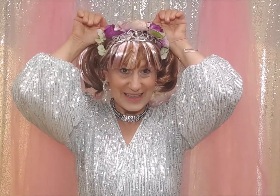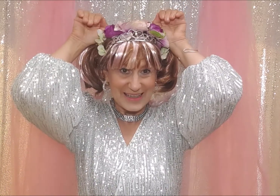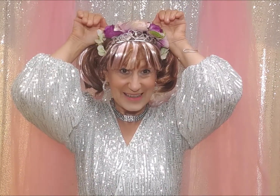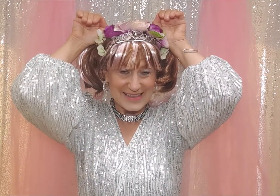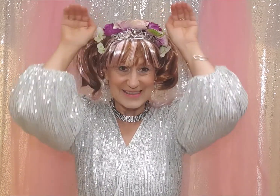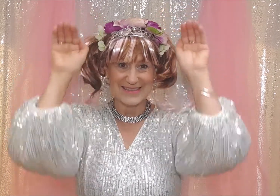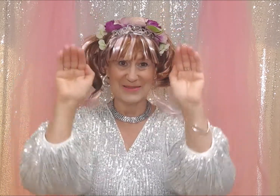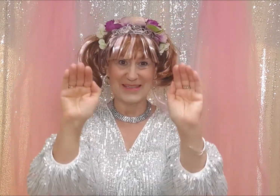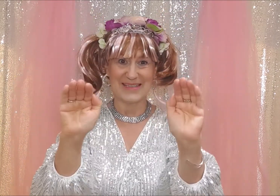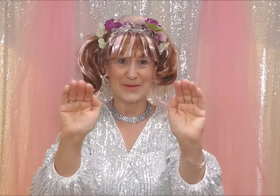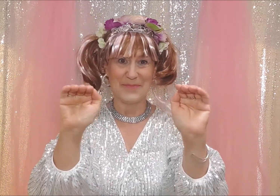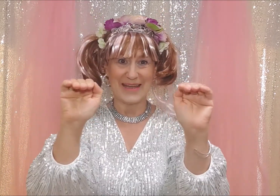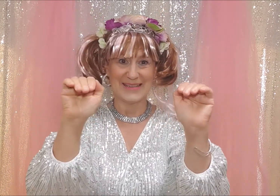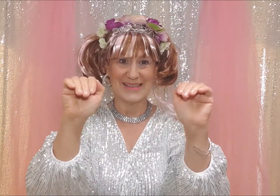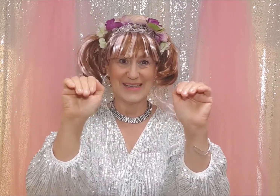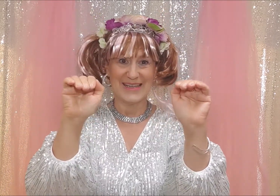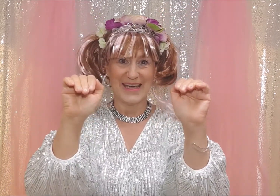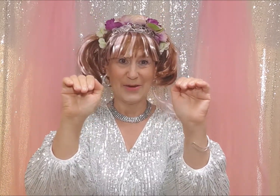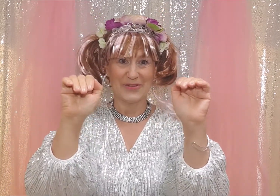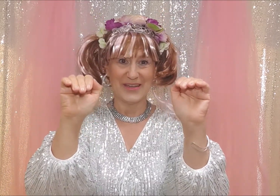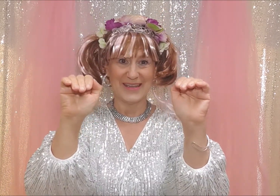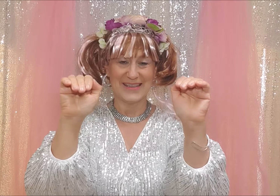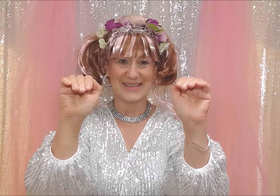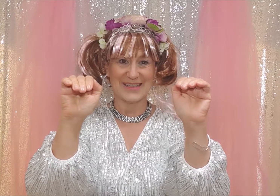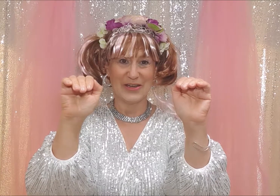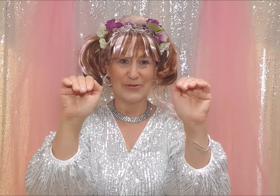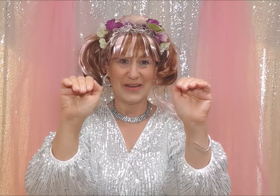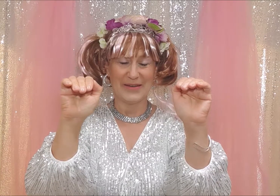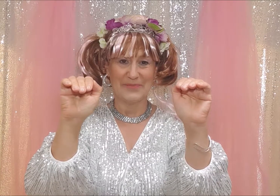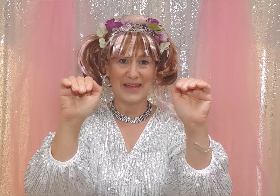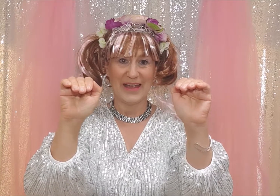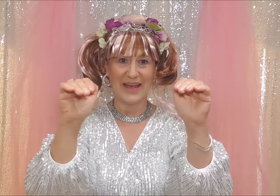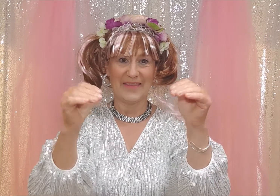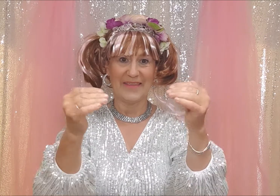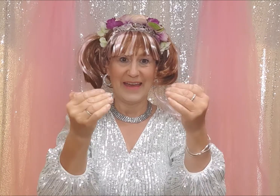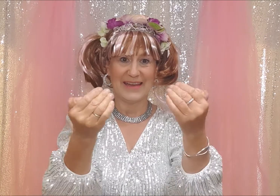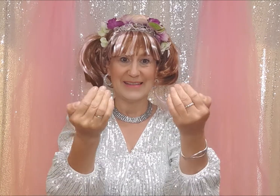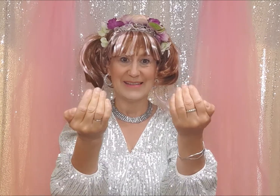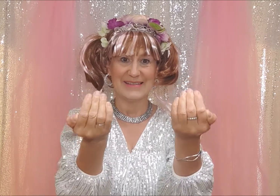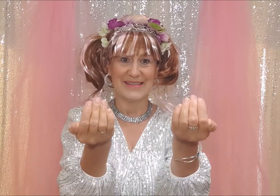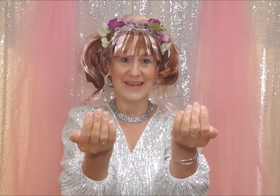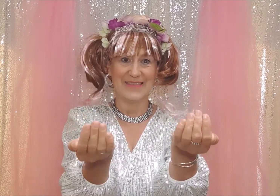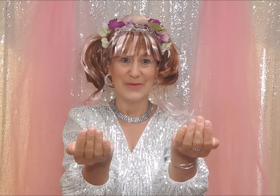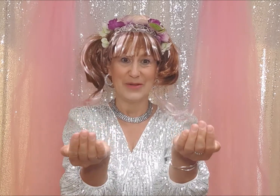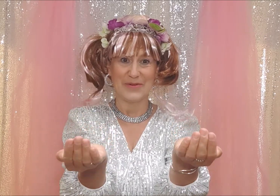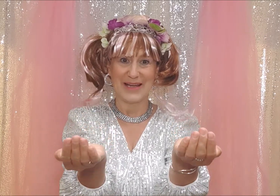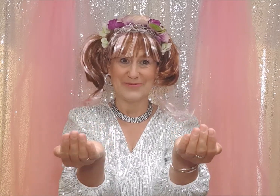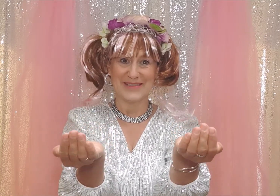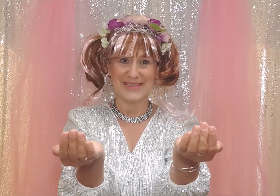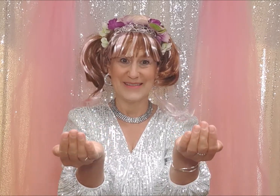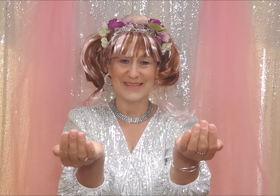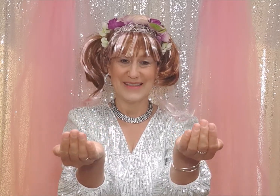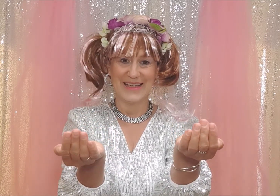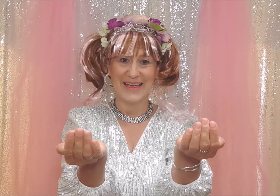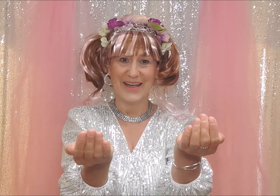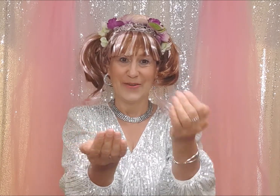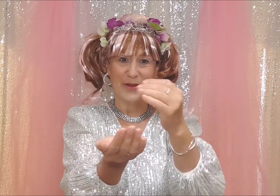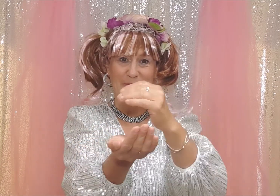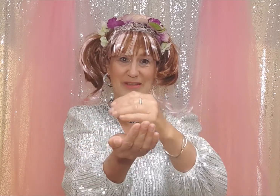ears so we need to bend our fingers over and then turn them around all we're going